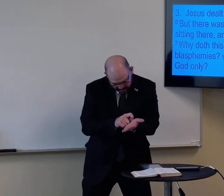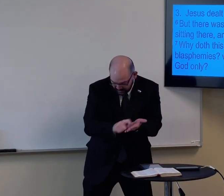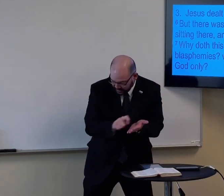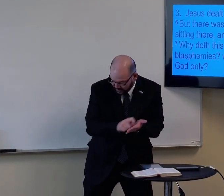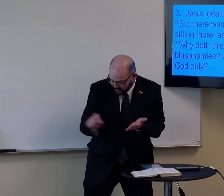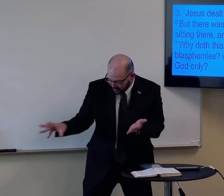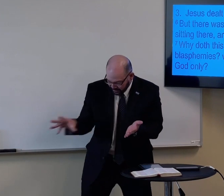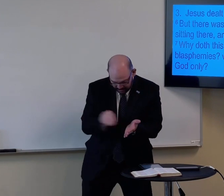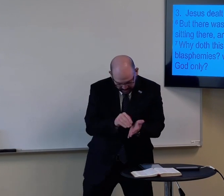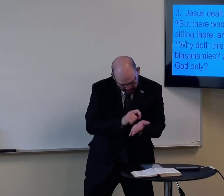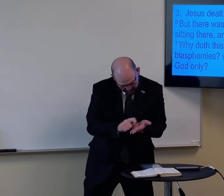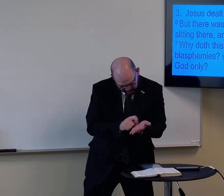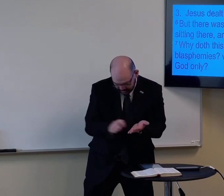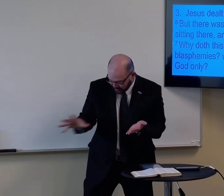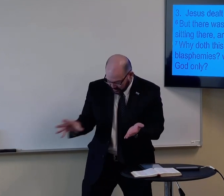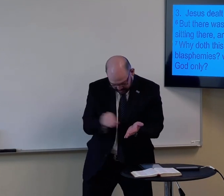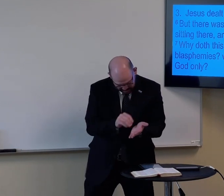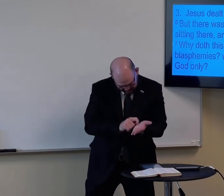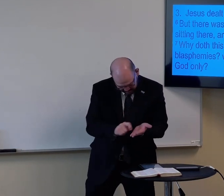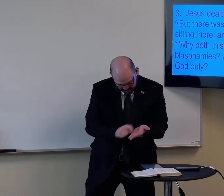So, to copy the law and write it down.